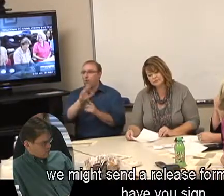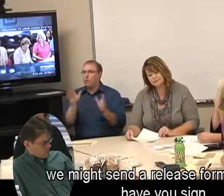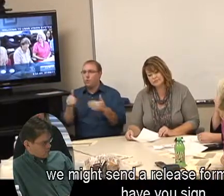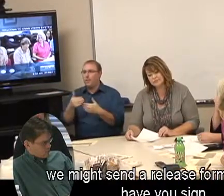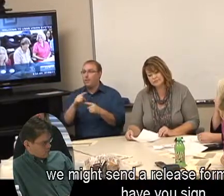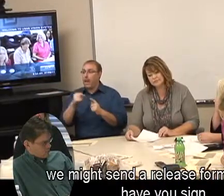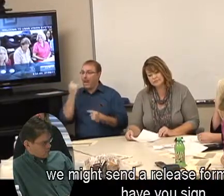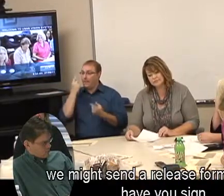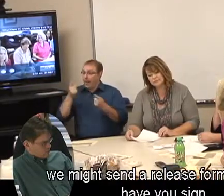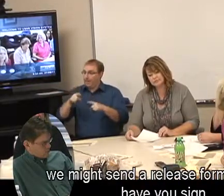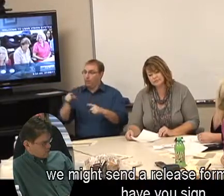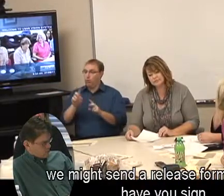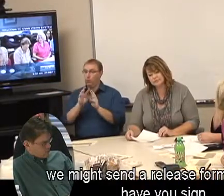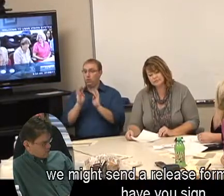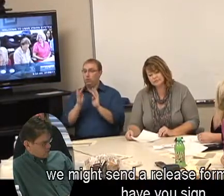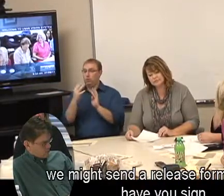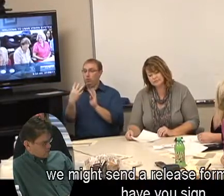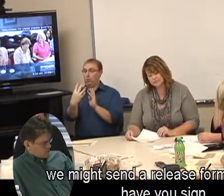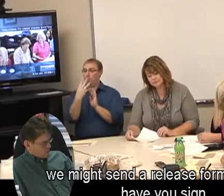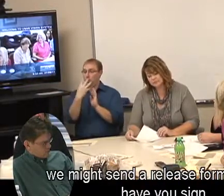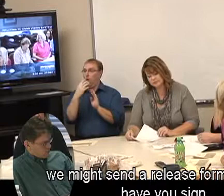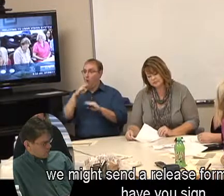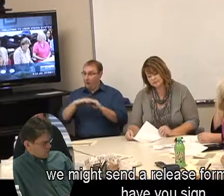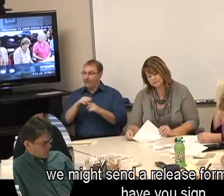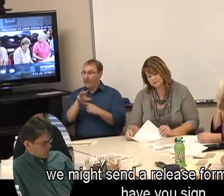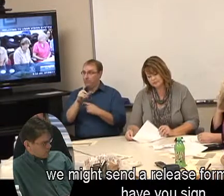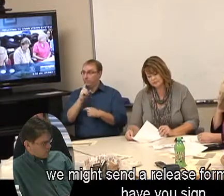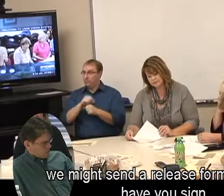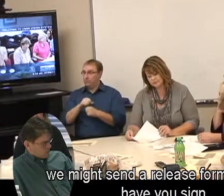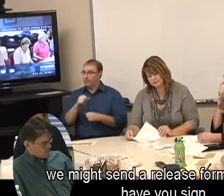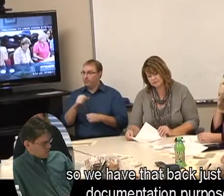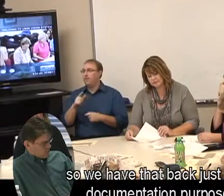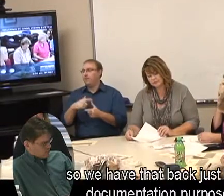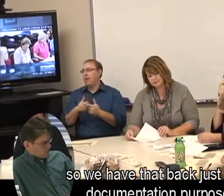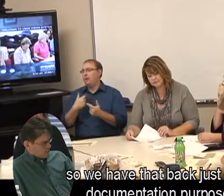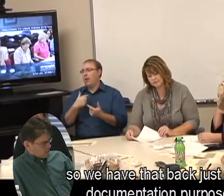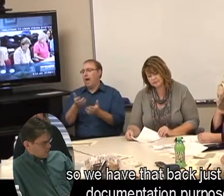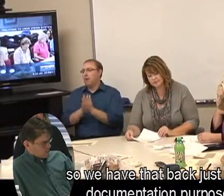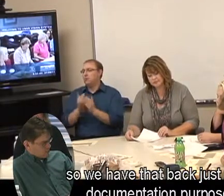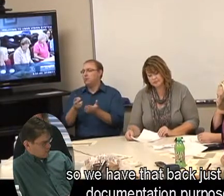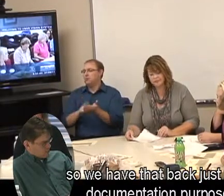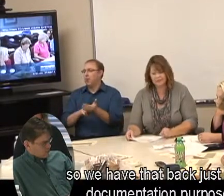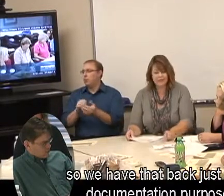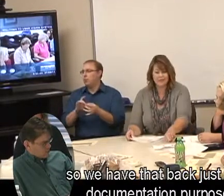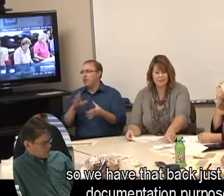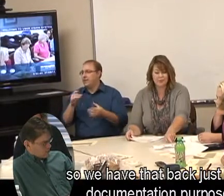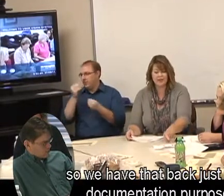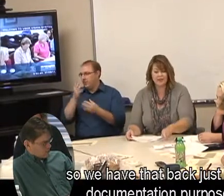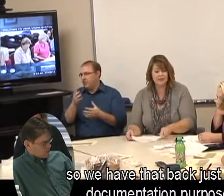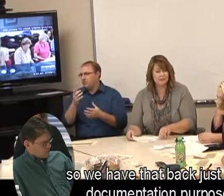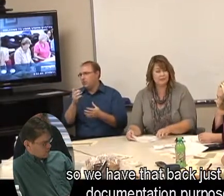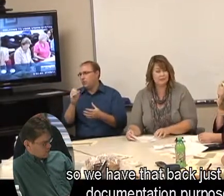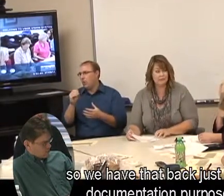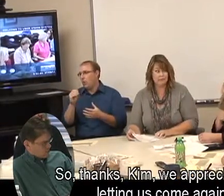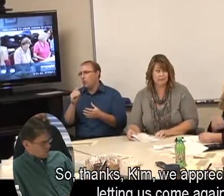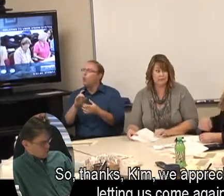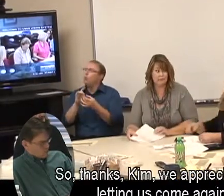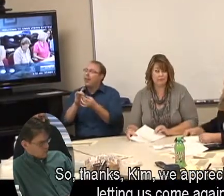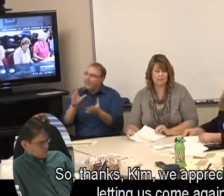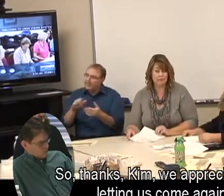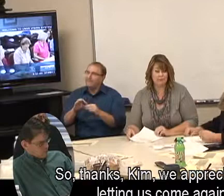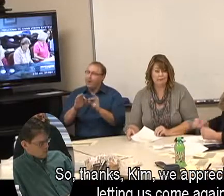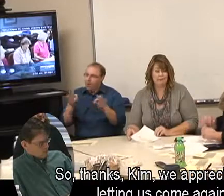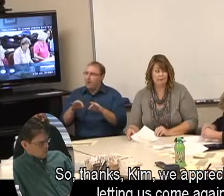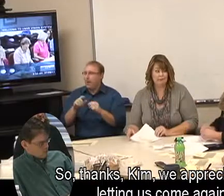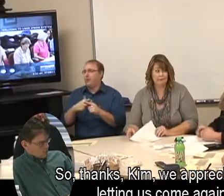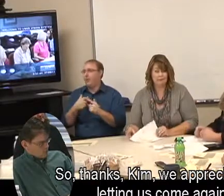if you happen to be on camera or something like that, we might send a release form to you back just to have you sign so that we have that for our documentation. That's great. Thanks,